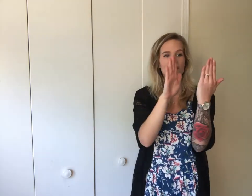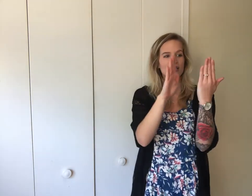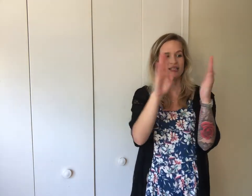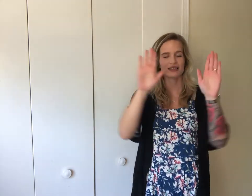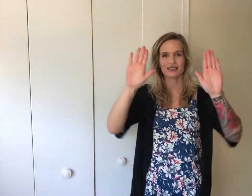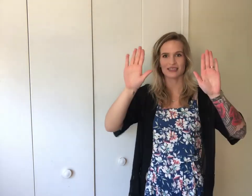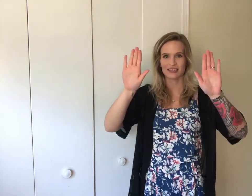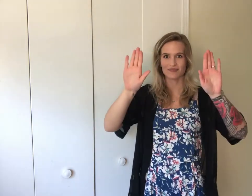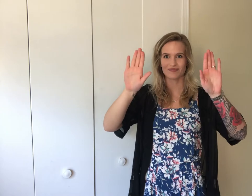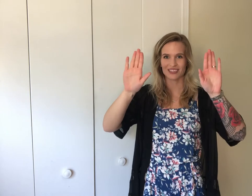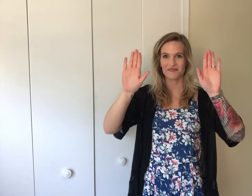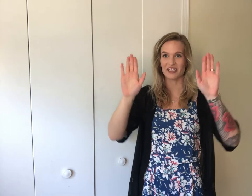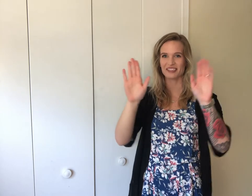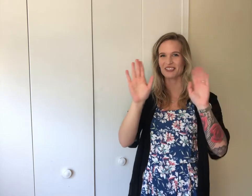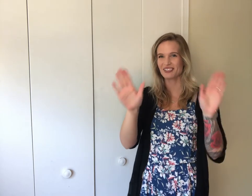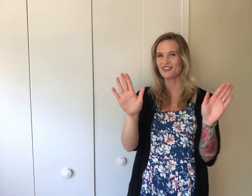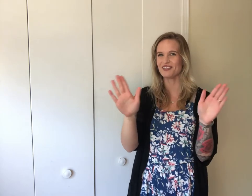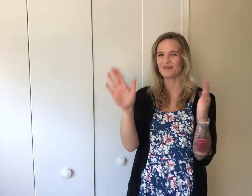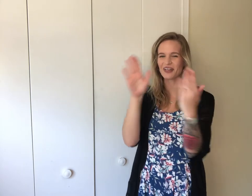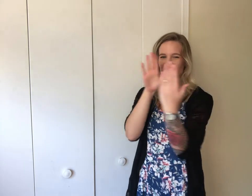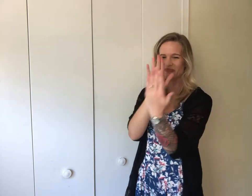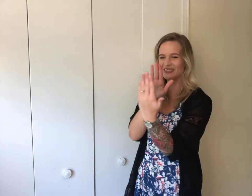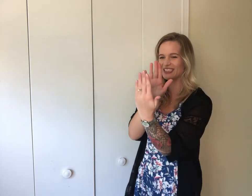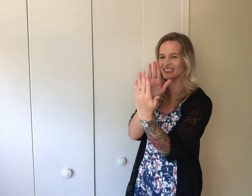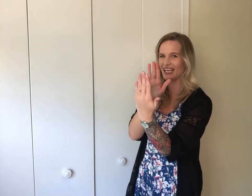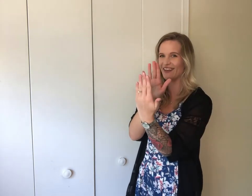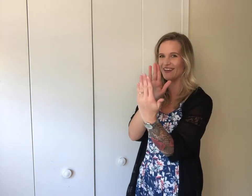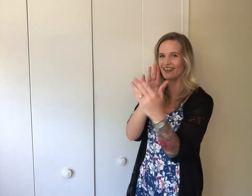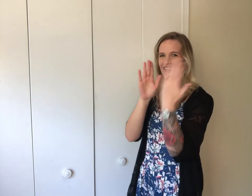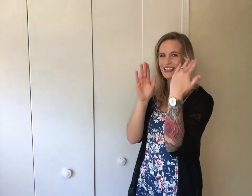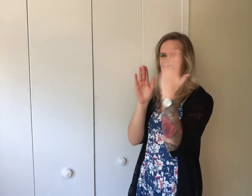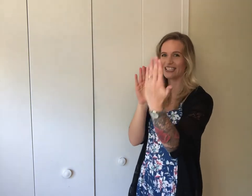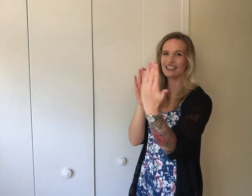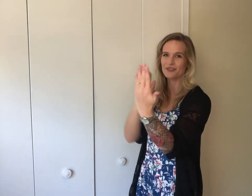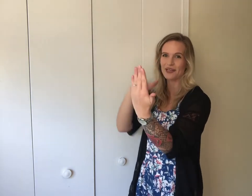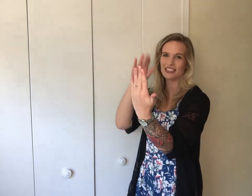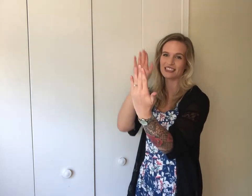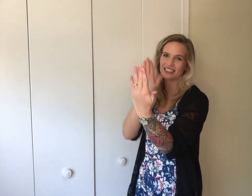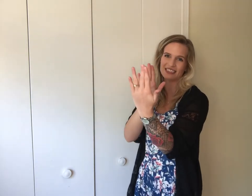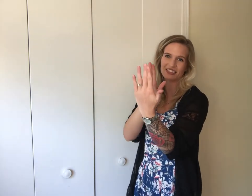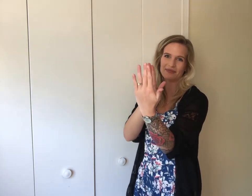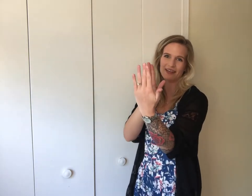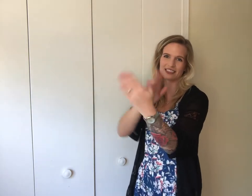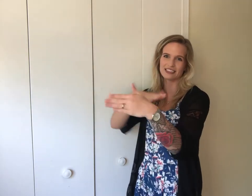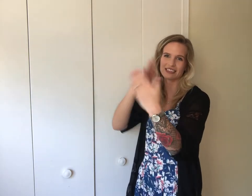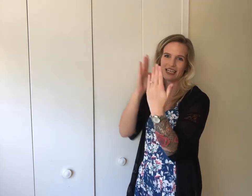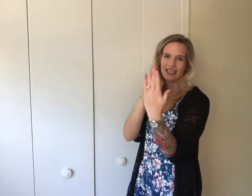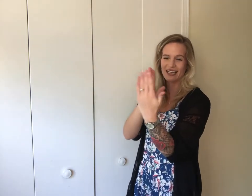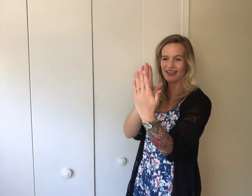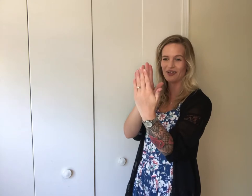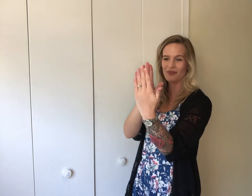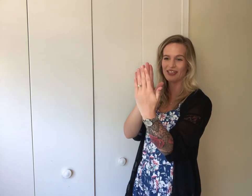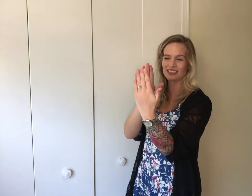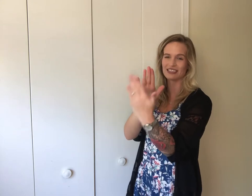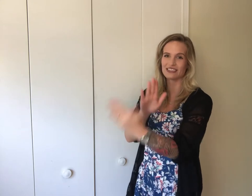this is just faced to your palms together, and that's like his presence, that's your presence. In your presence,